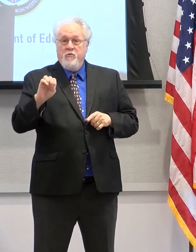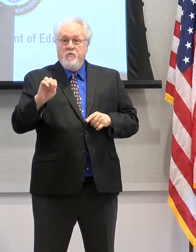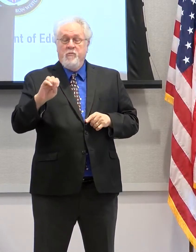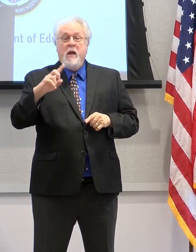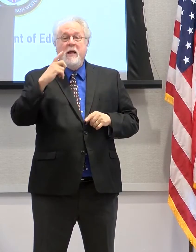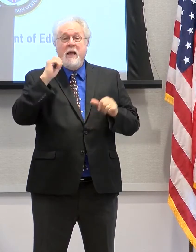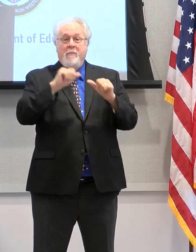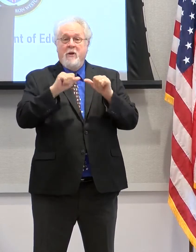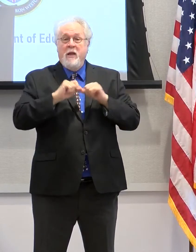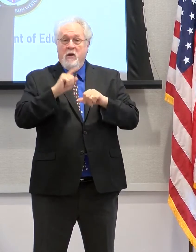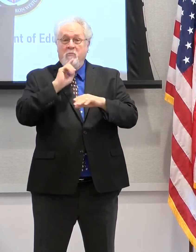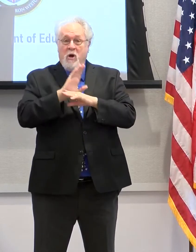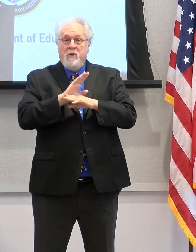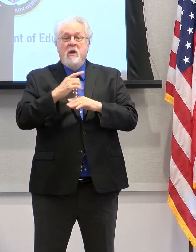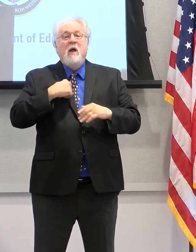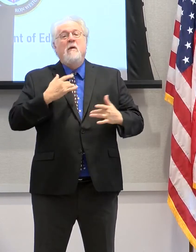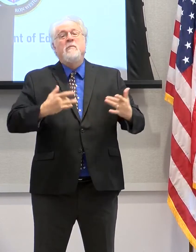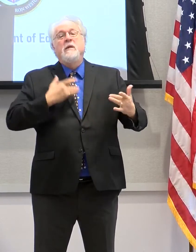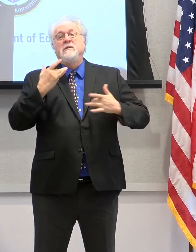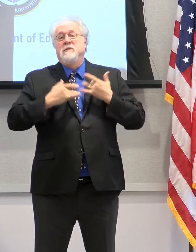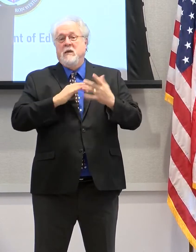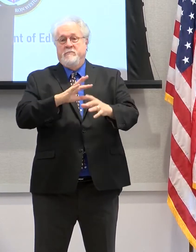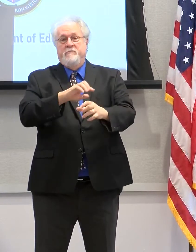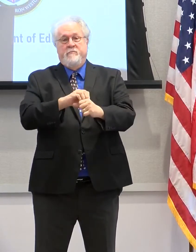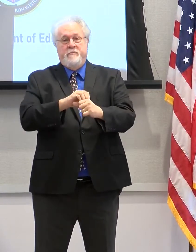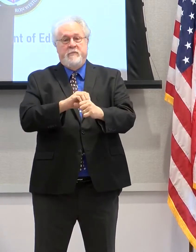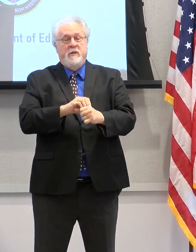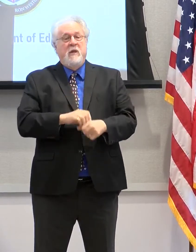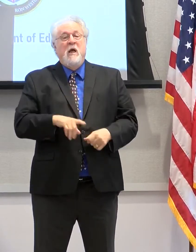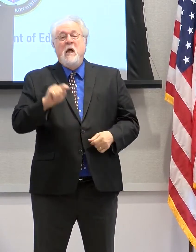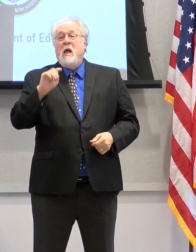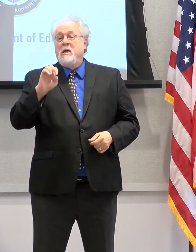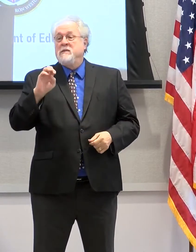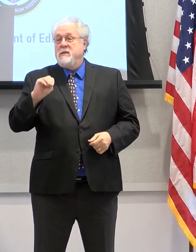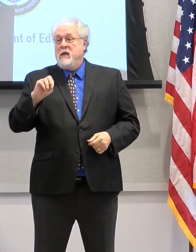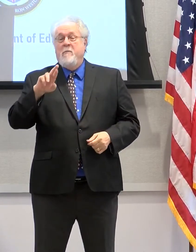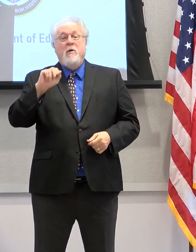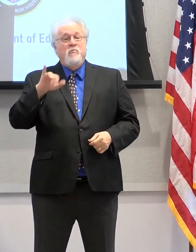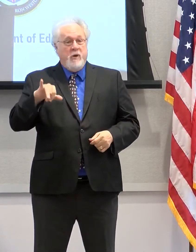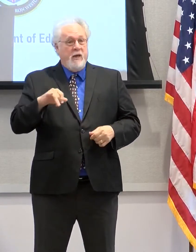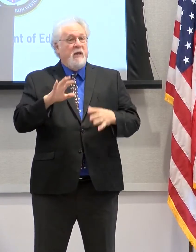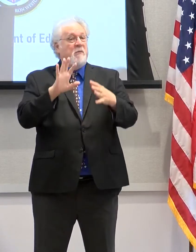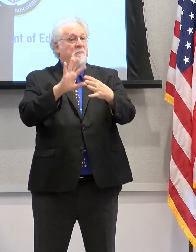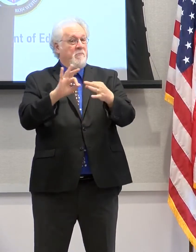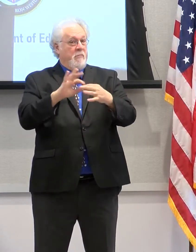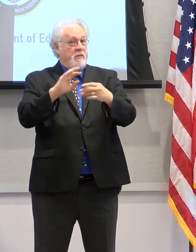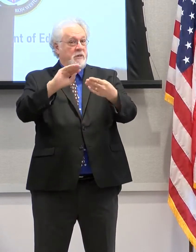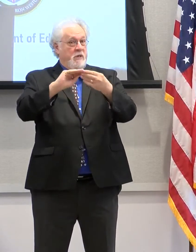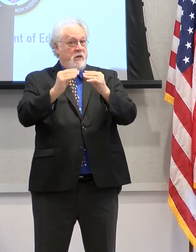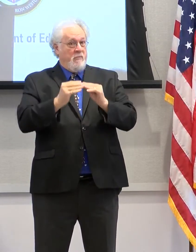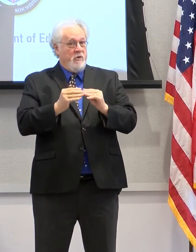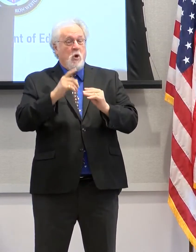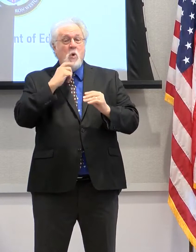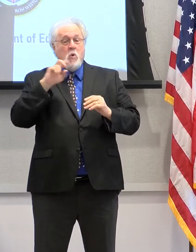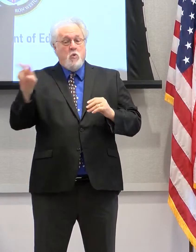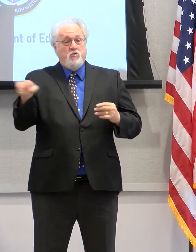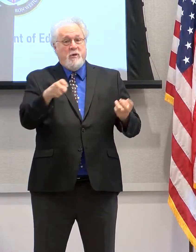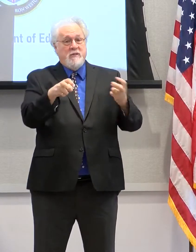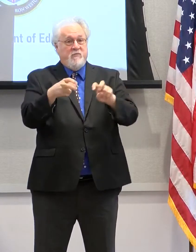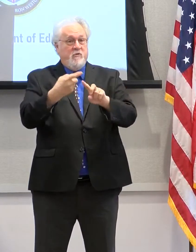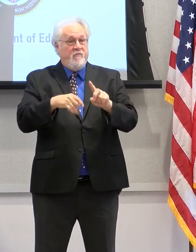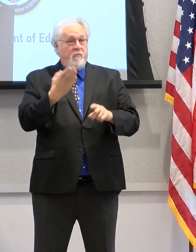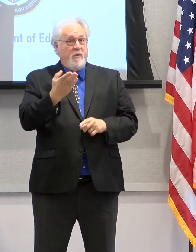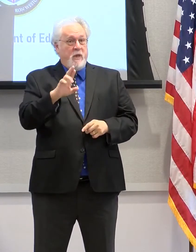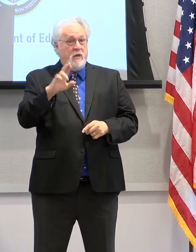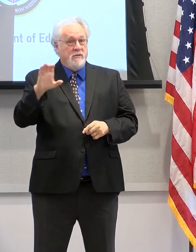promise that I'm excited to be a part of. So Tom and Ray mentioned to you the statistics of those students who are transferring from BRCC